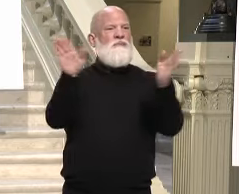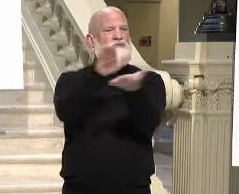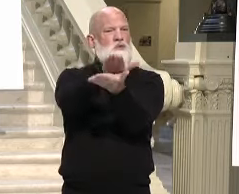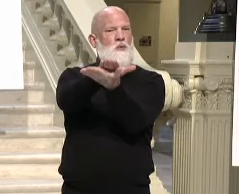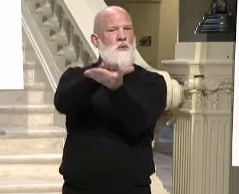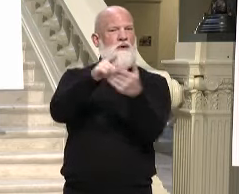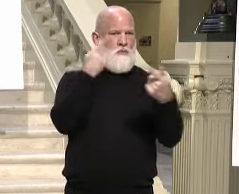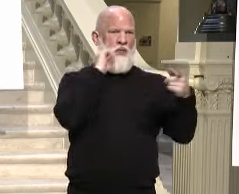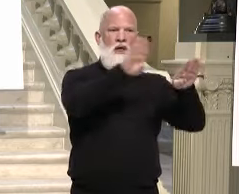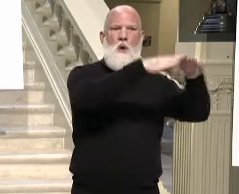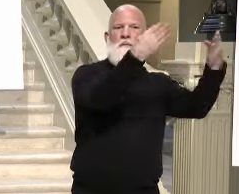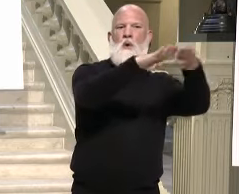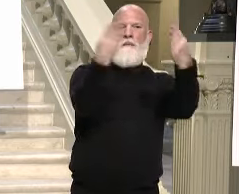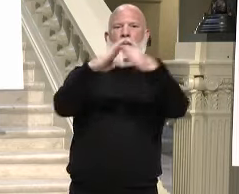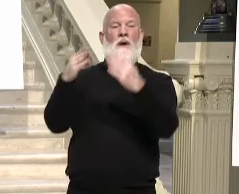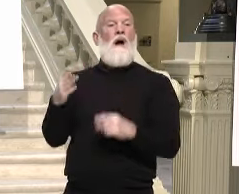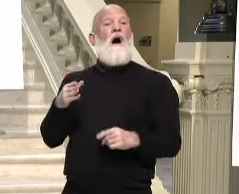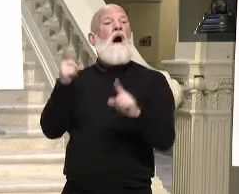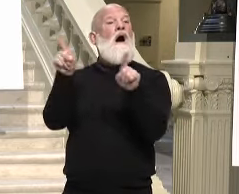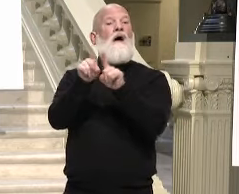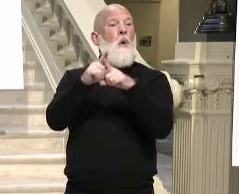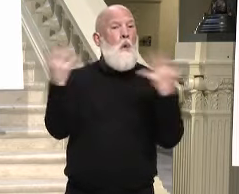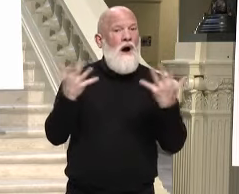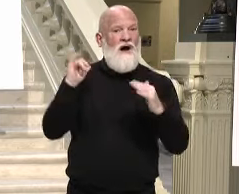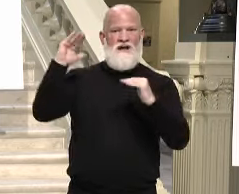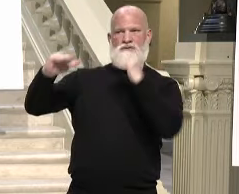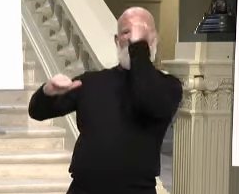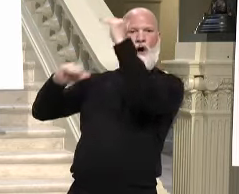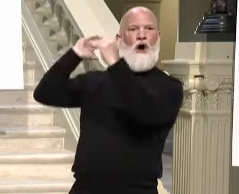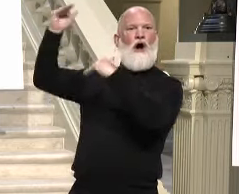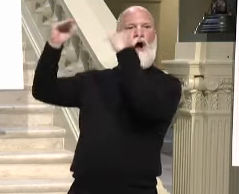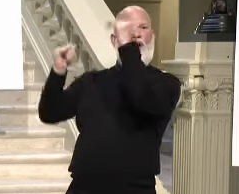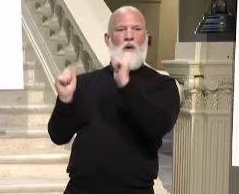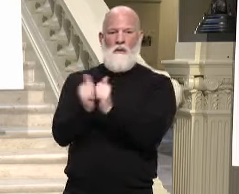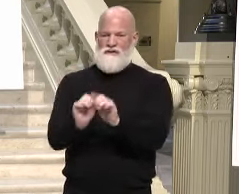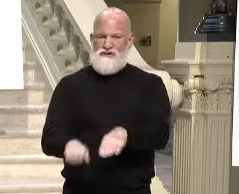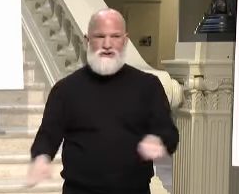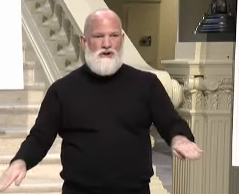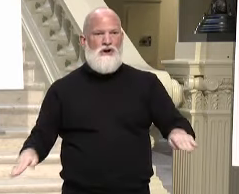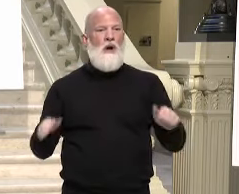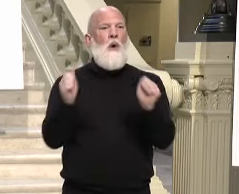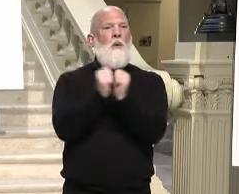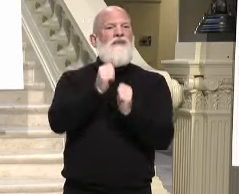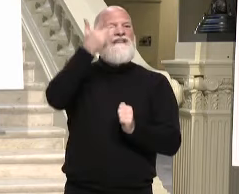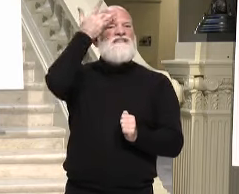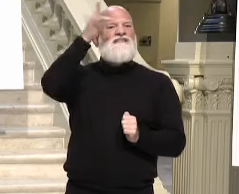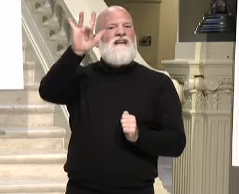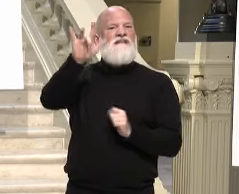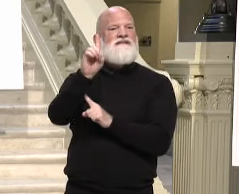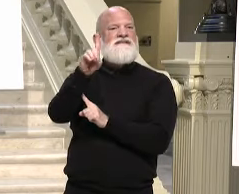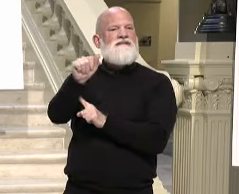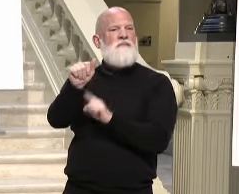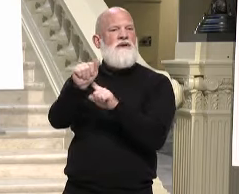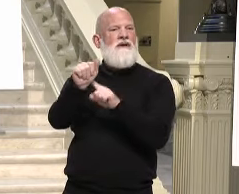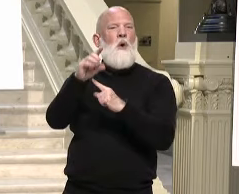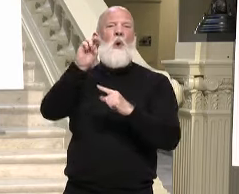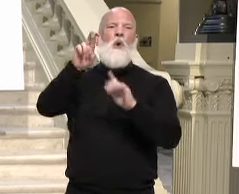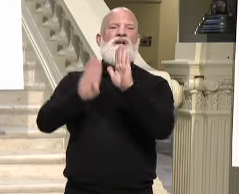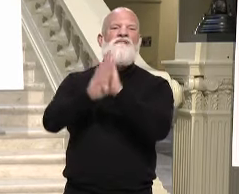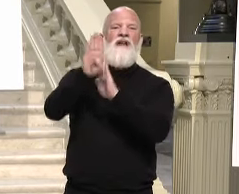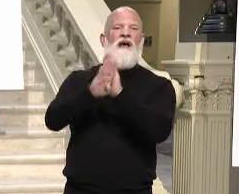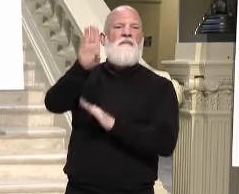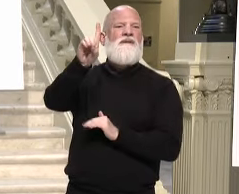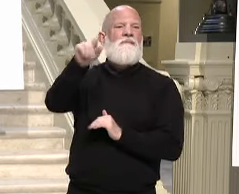Adults and children with intellectual and developmental and children with intellectual and developmental disabilities and caregivers.